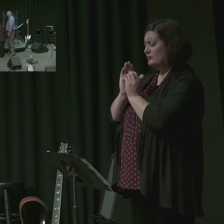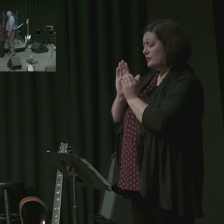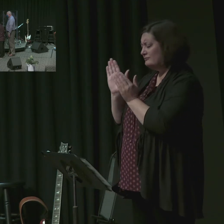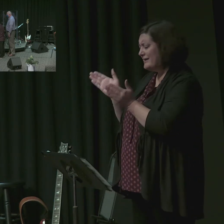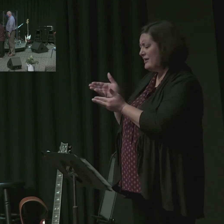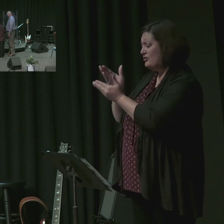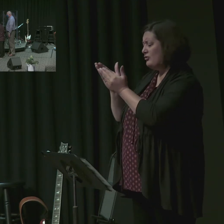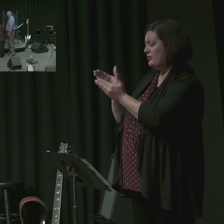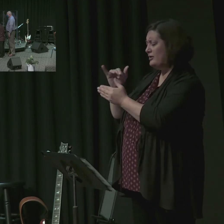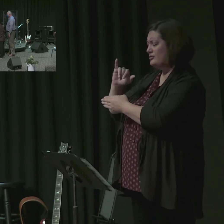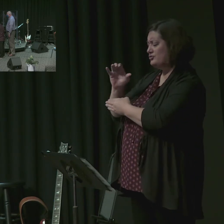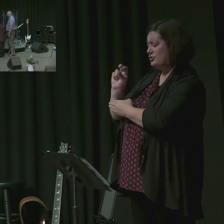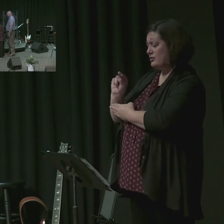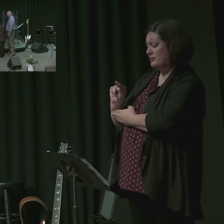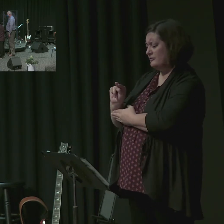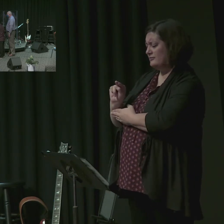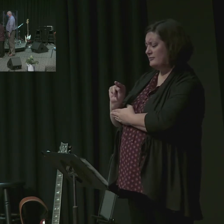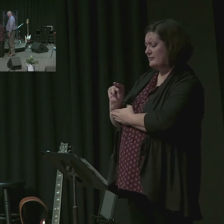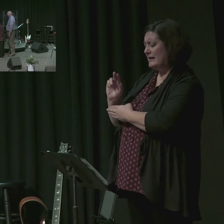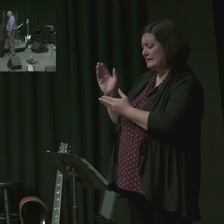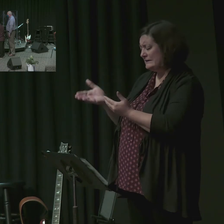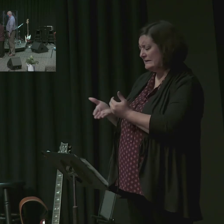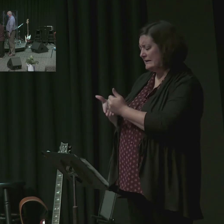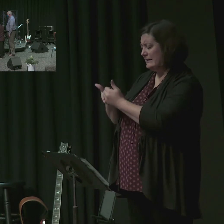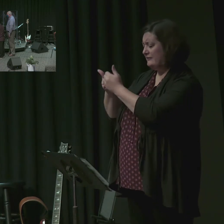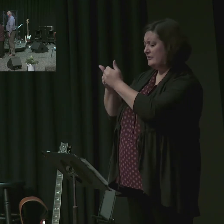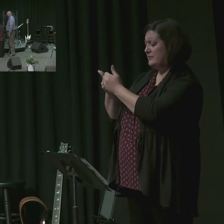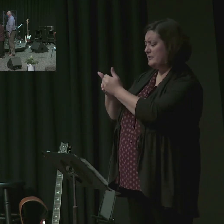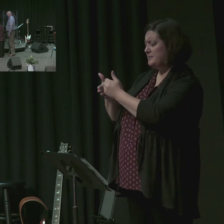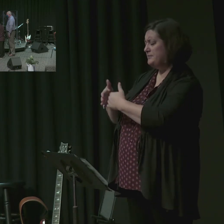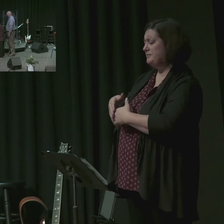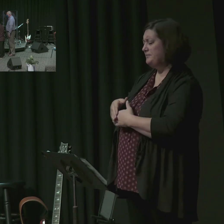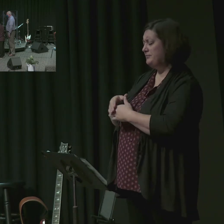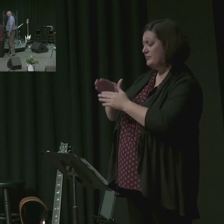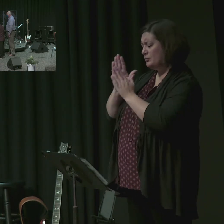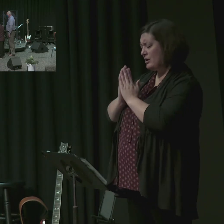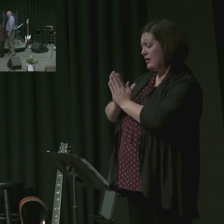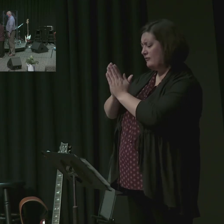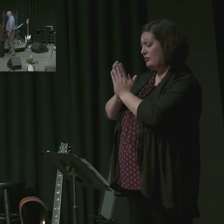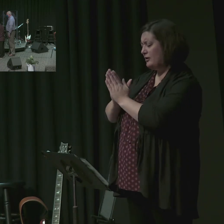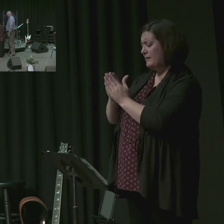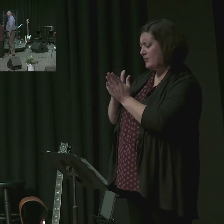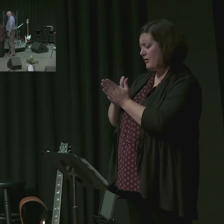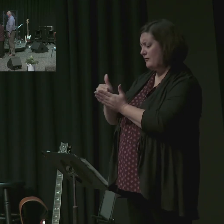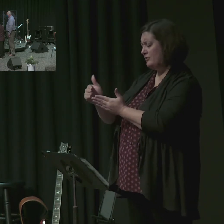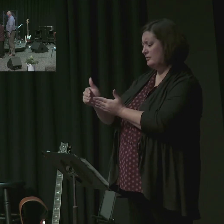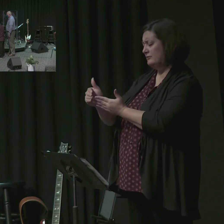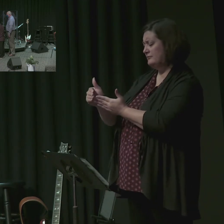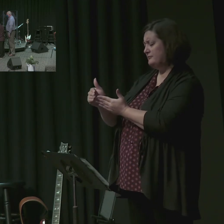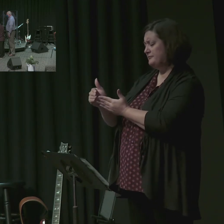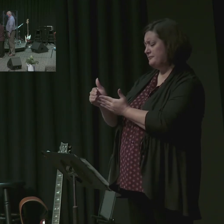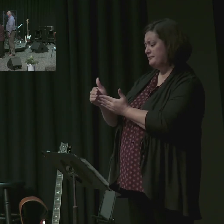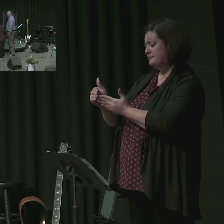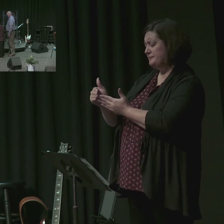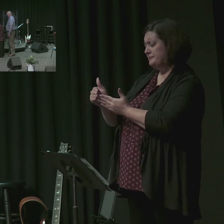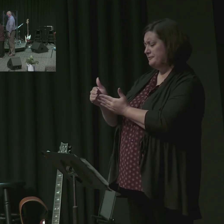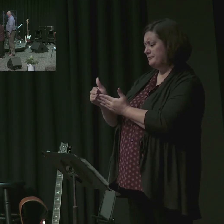May we lift him up in prayer often and frequently. And, Father, may